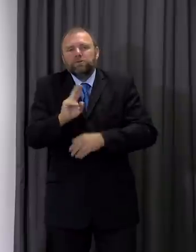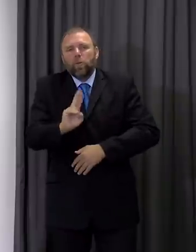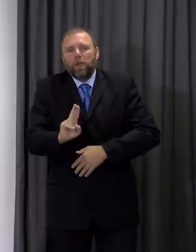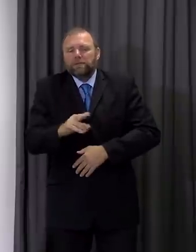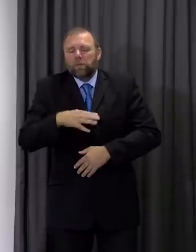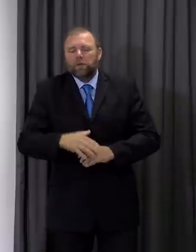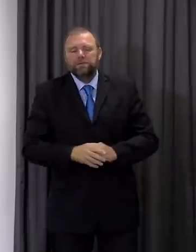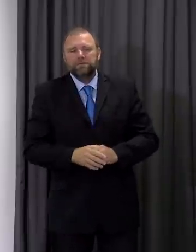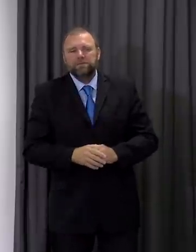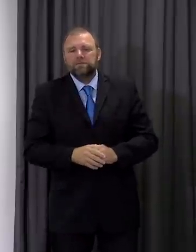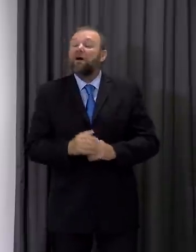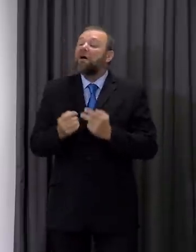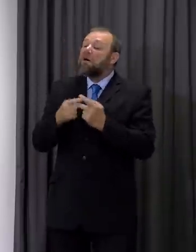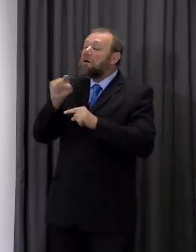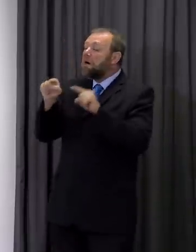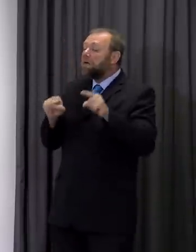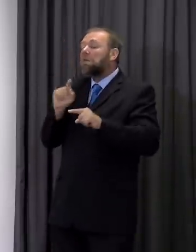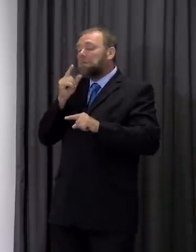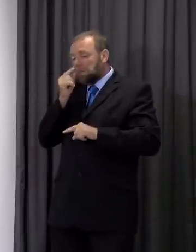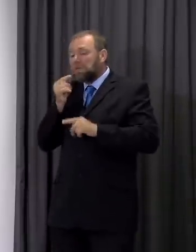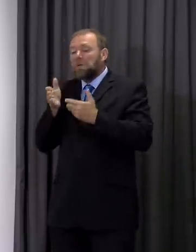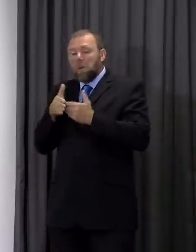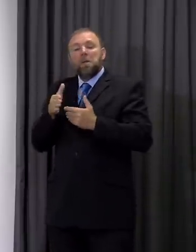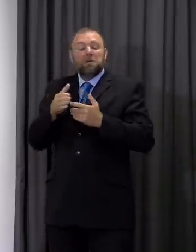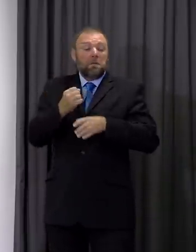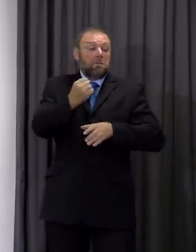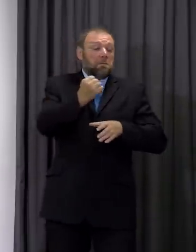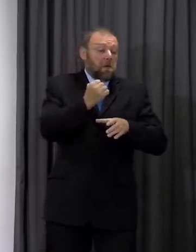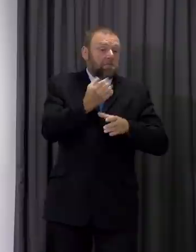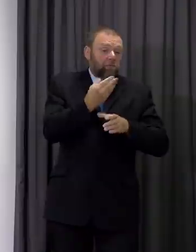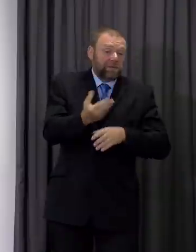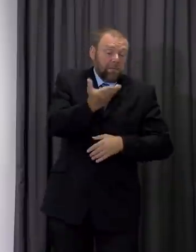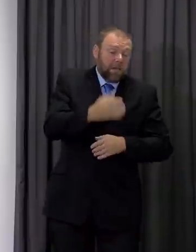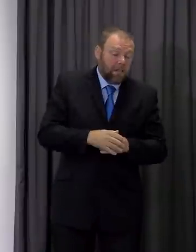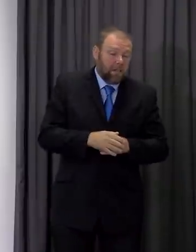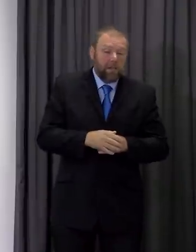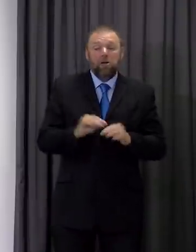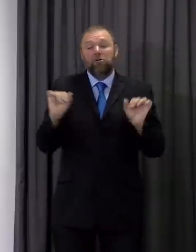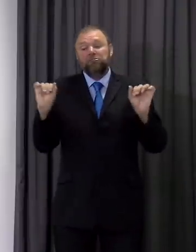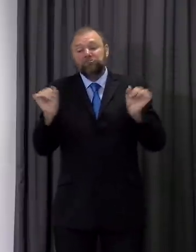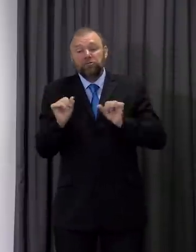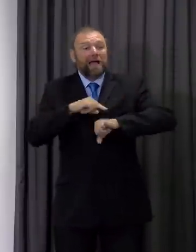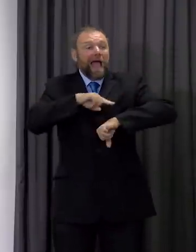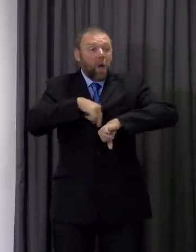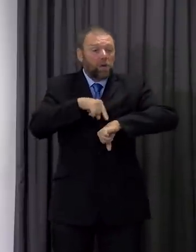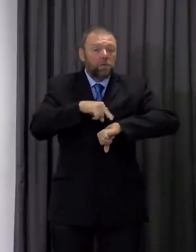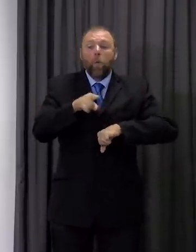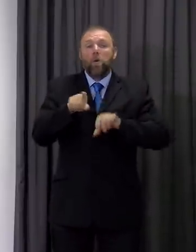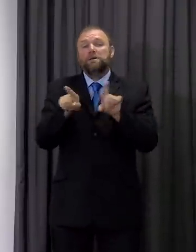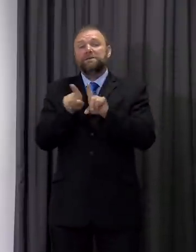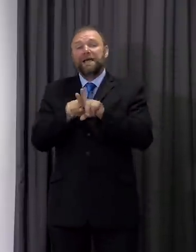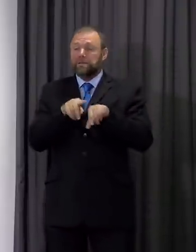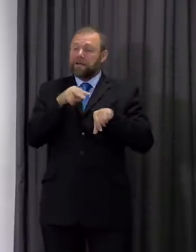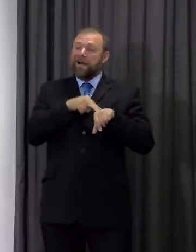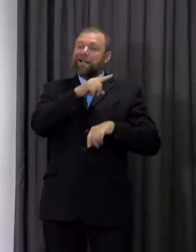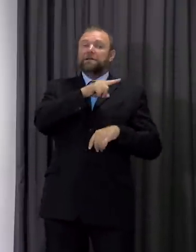Those could be the ones I've potentially outlined about pubs, for example, about reducing their hours, or about having the same restrictions Ireland does, where you have